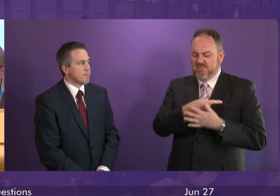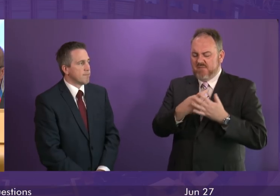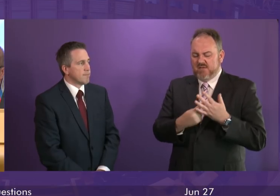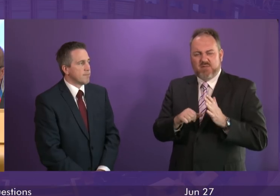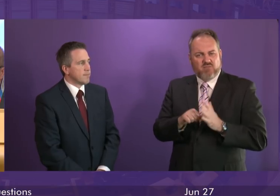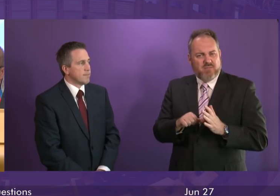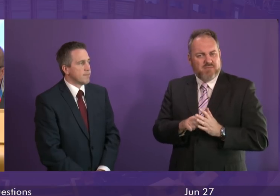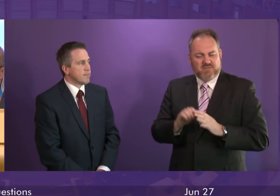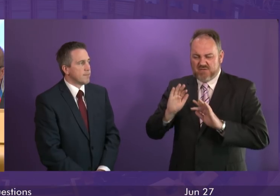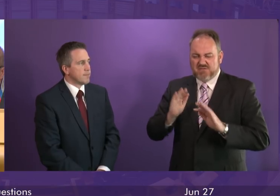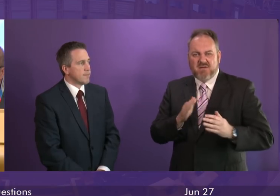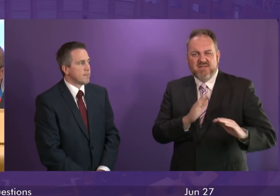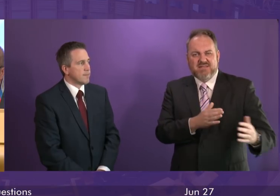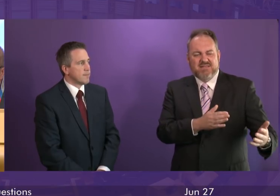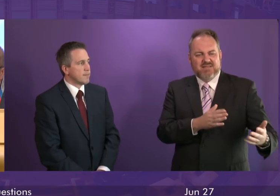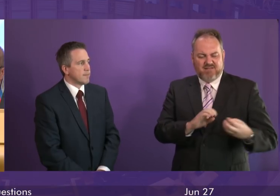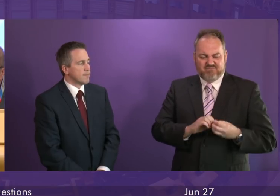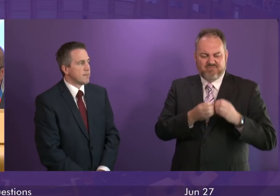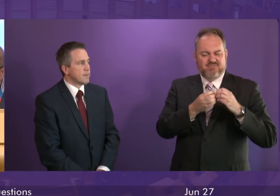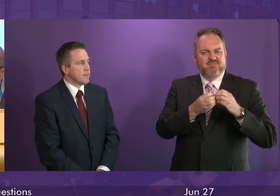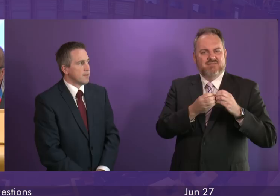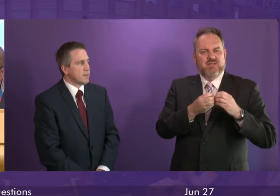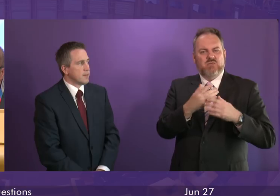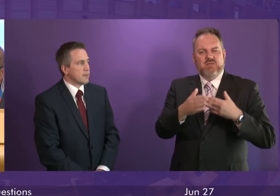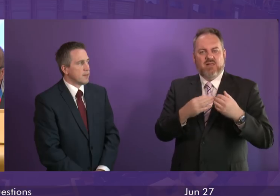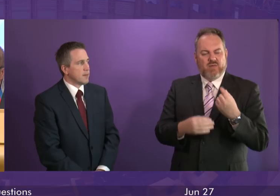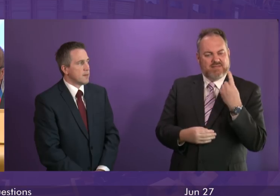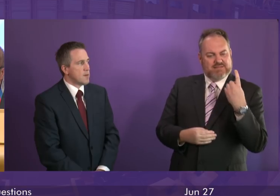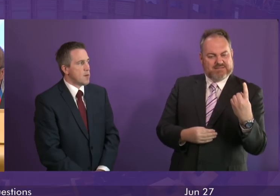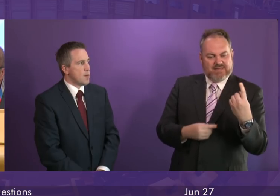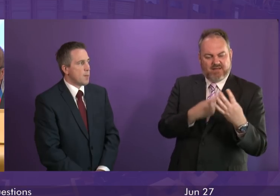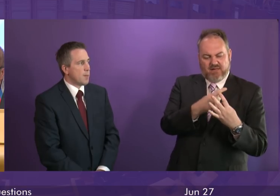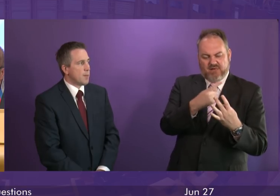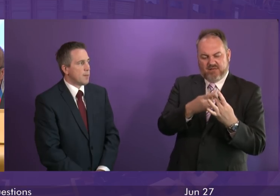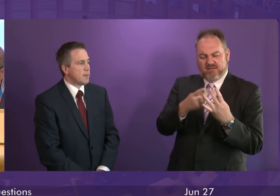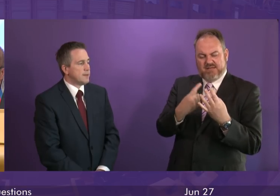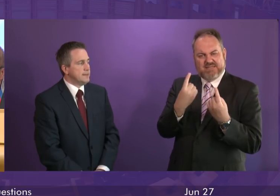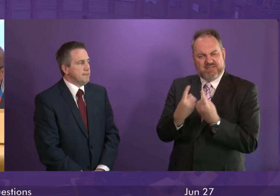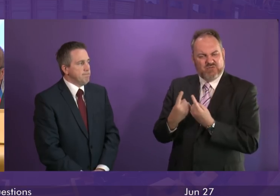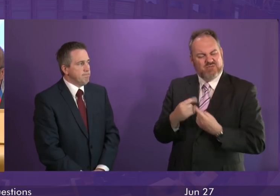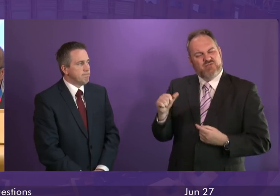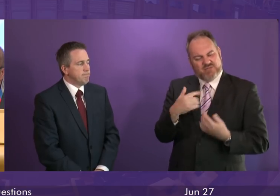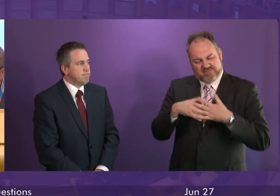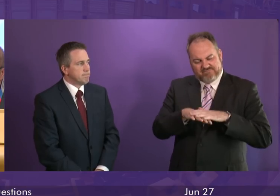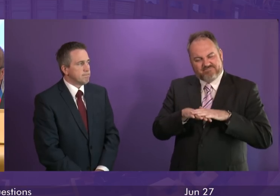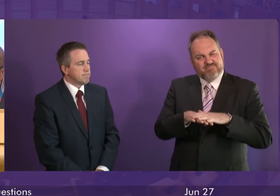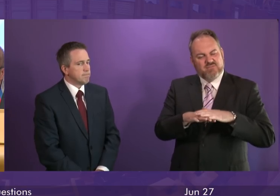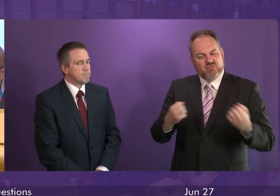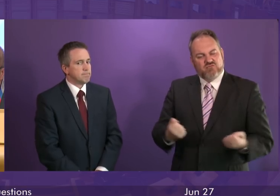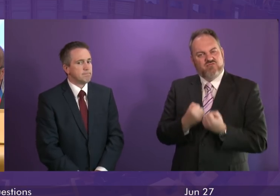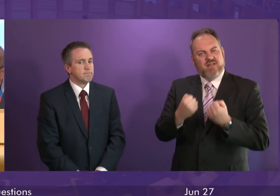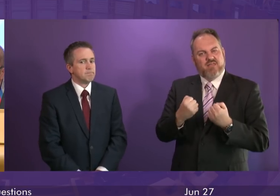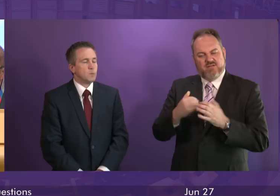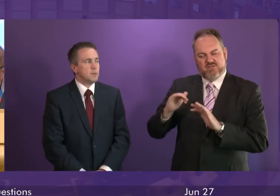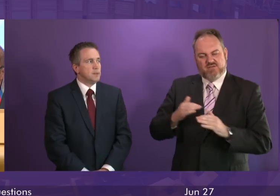services are often set up to address single issues. Does the First Minister agree with me that we should be looking to strengthen more